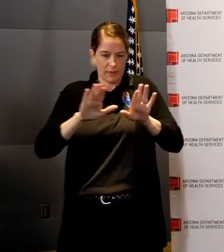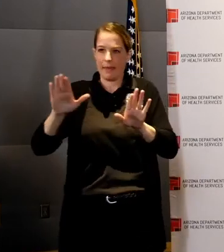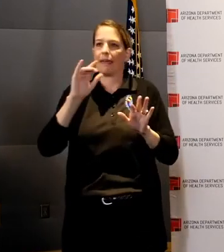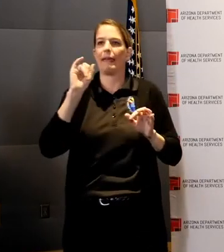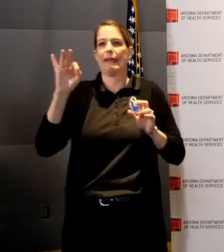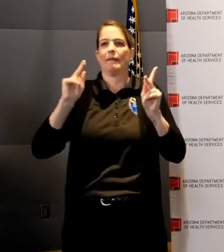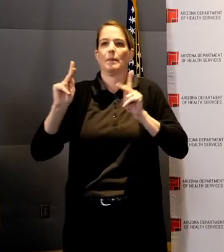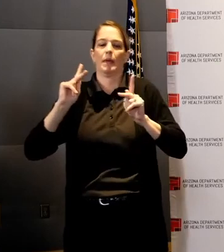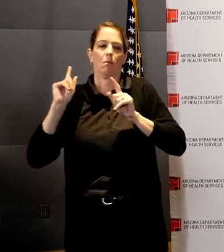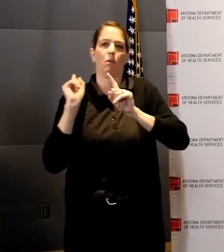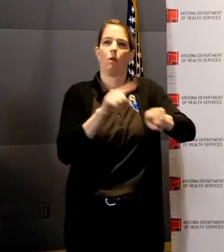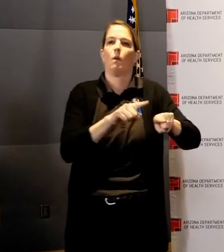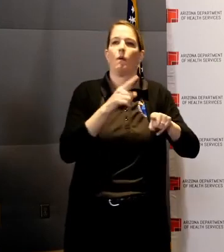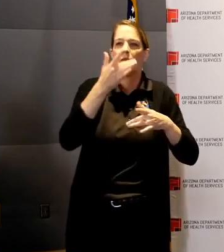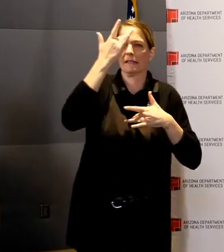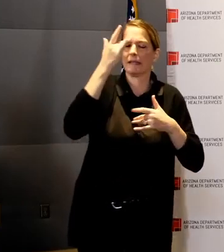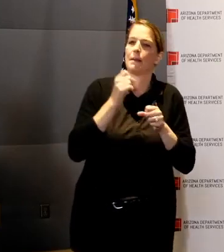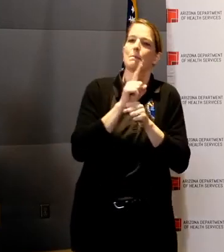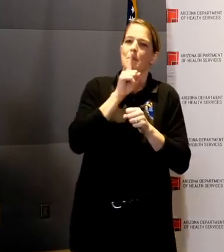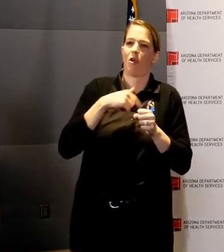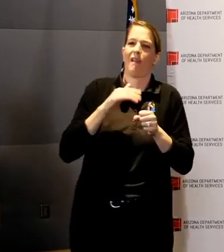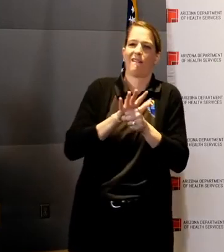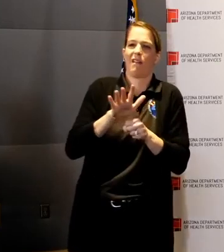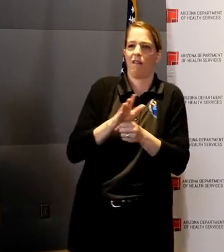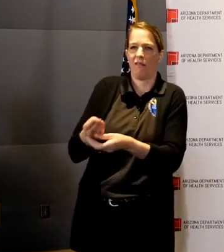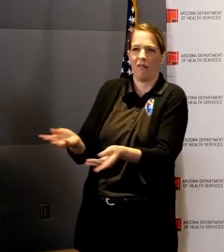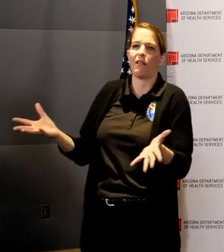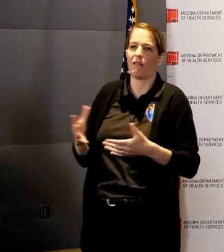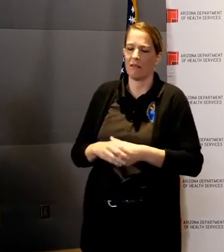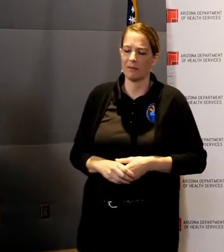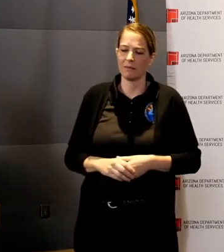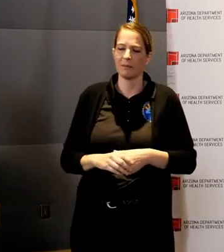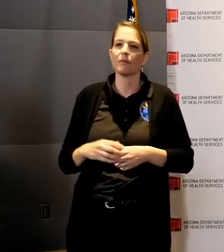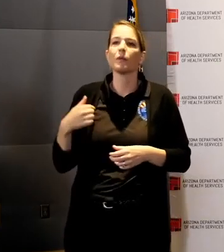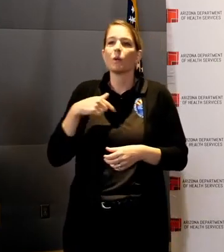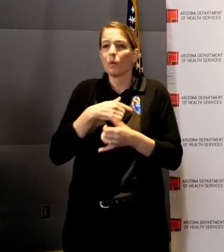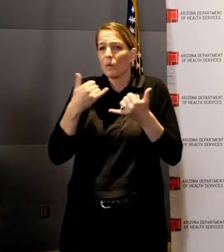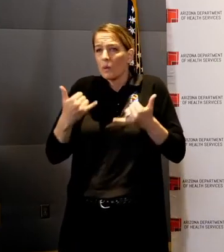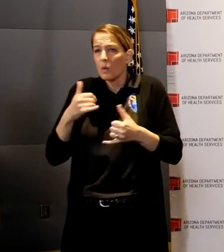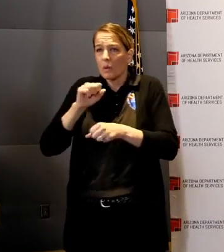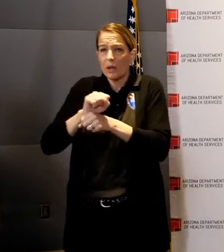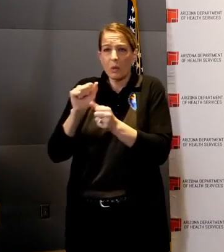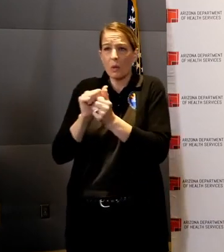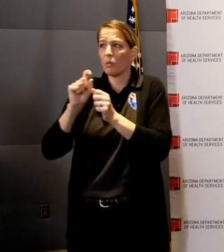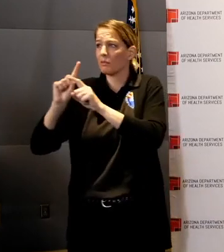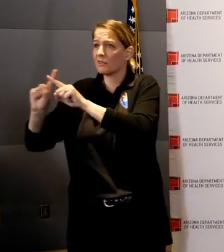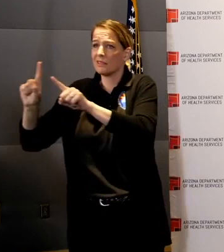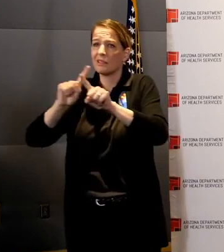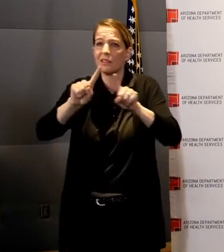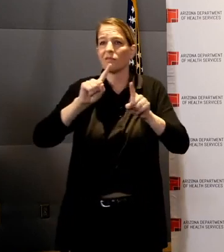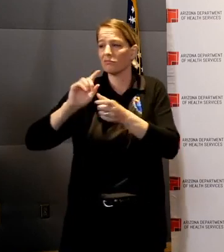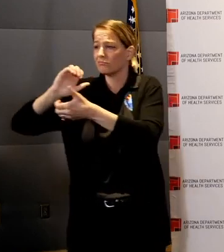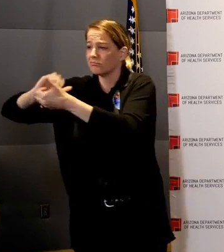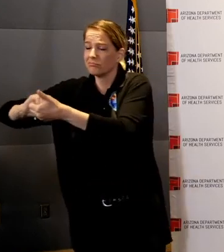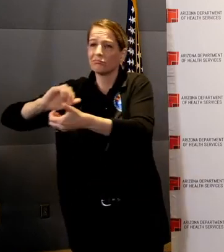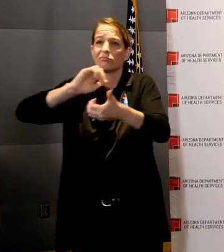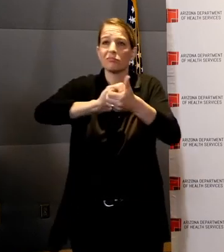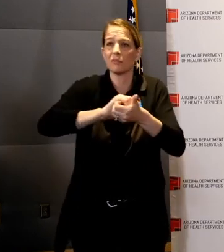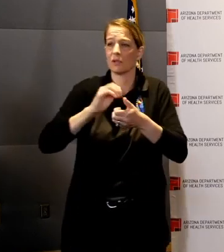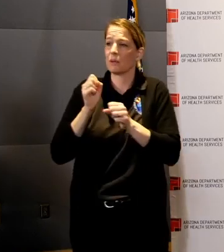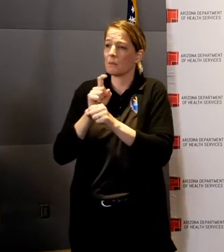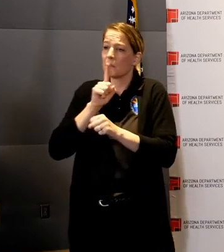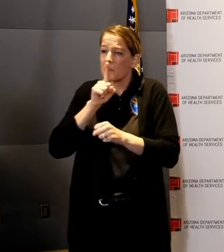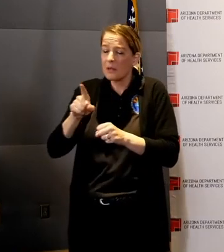Over the weekend, we've been working with private and commercial partners to secure up to 2 million N95 masks, 1 million